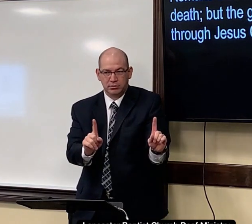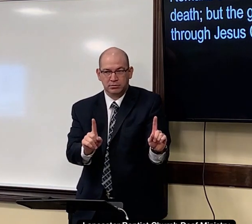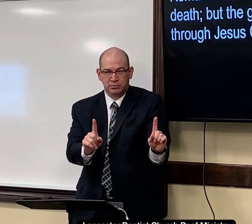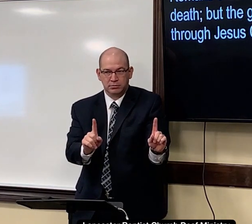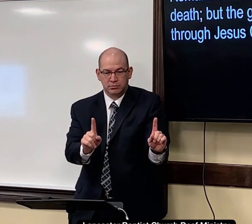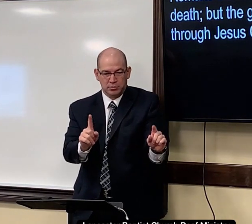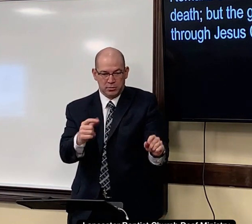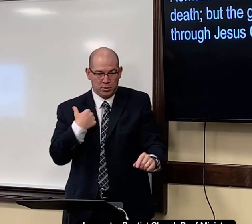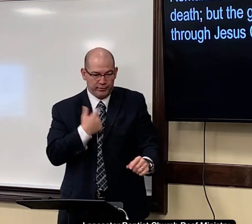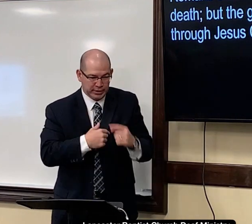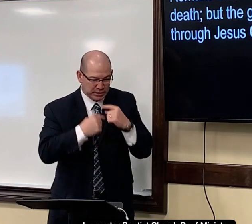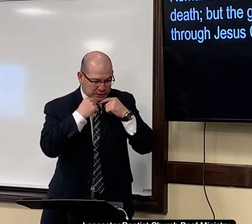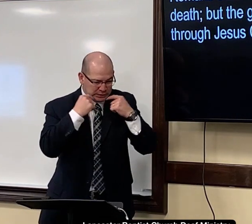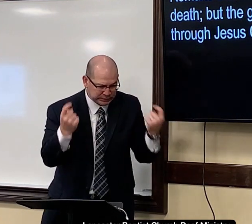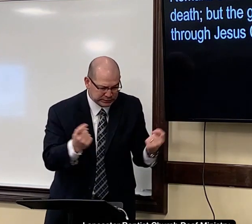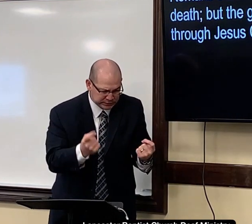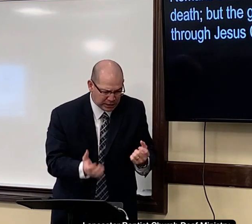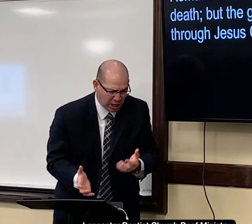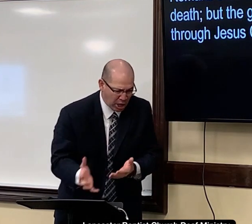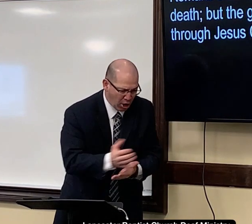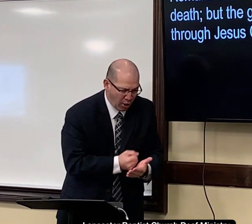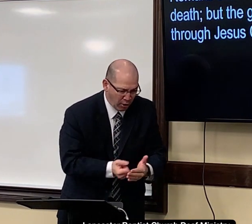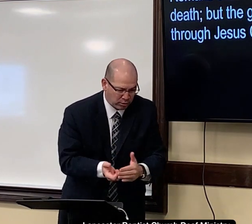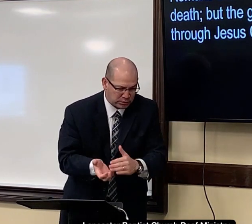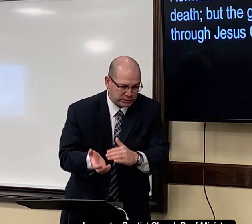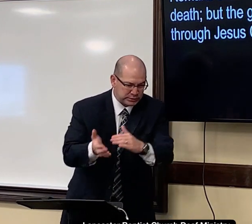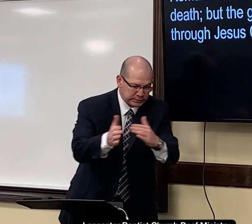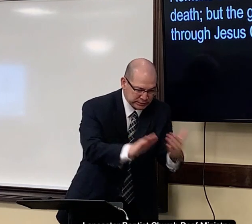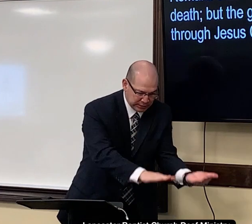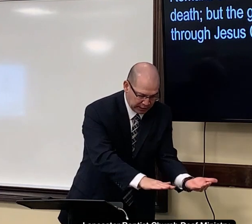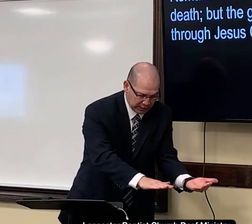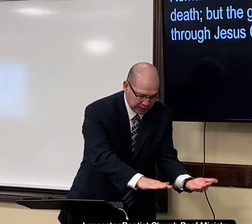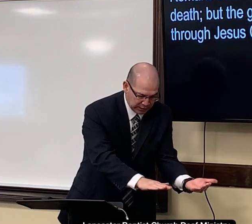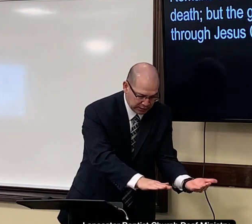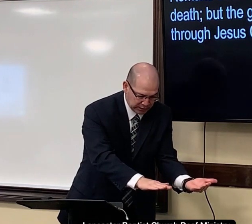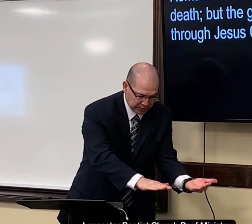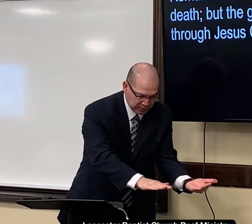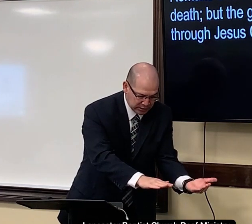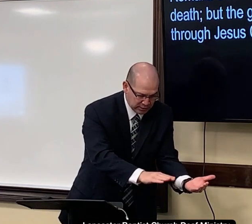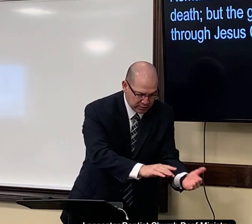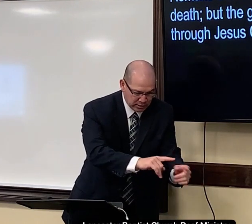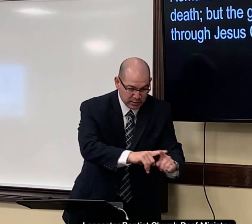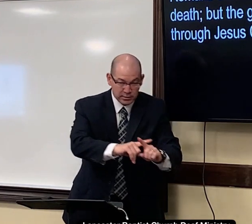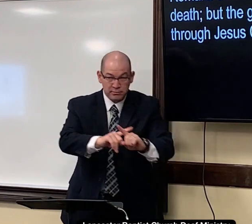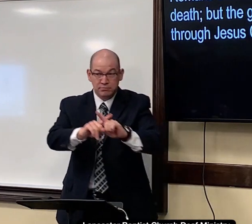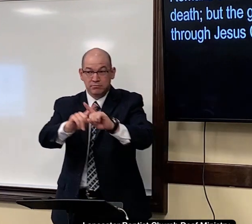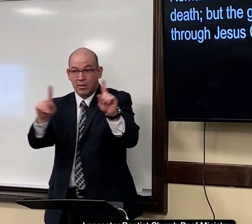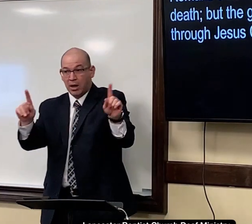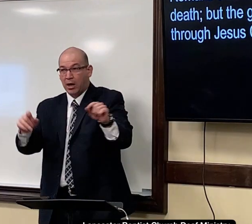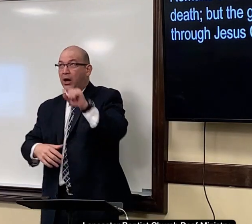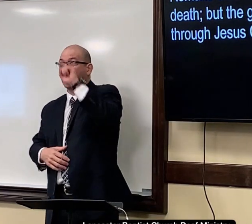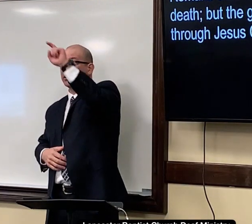So, that's a different thing. With sin, we earned death. But.